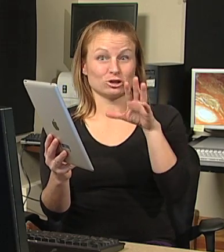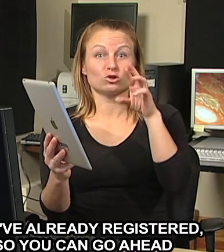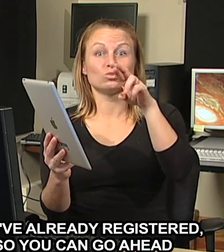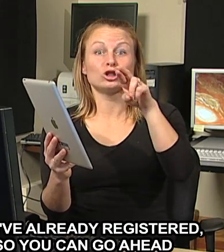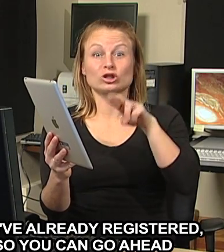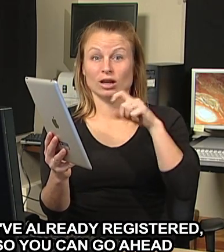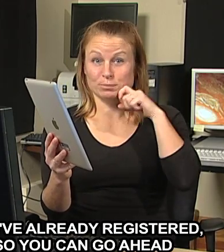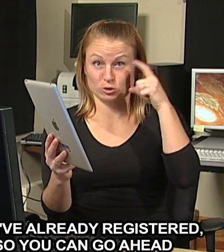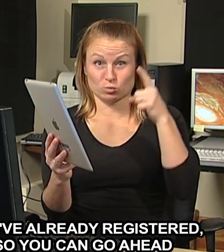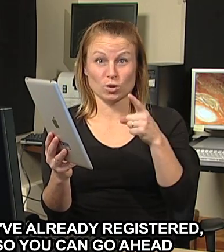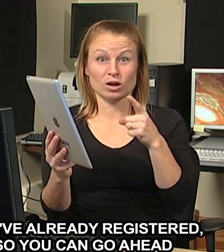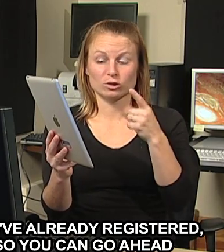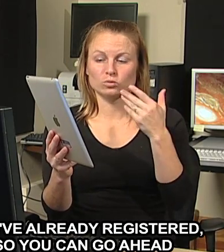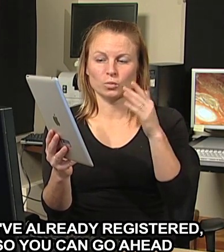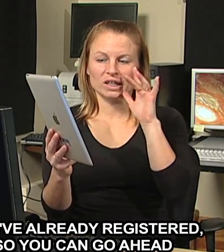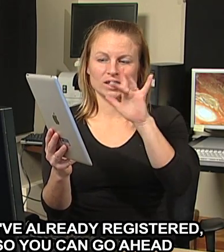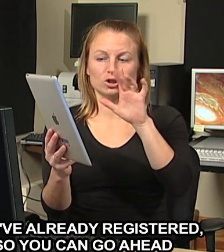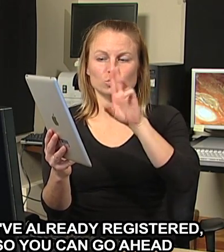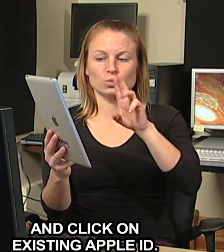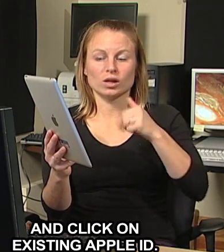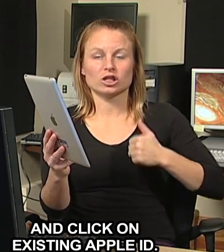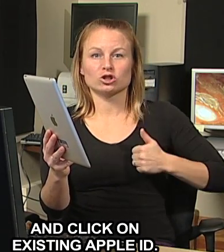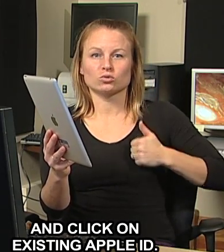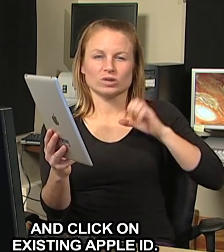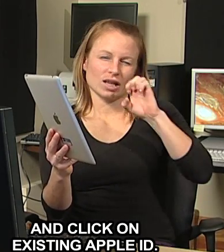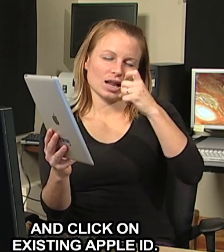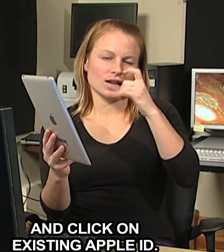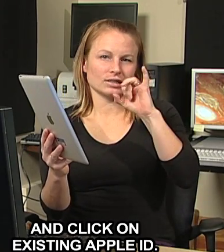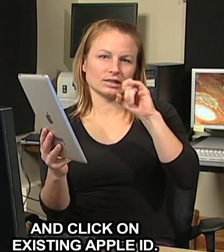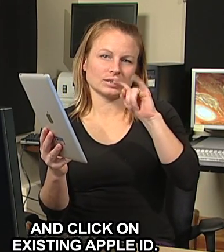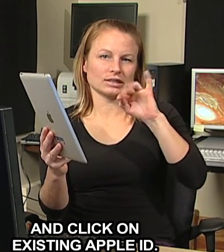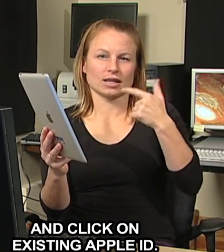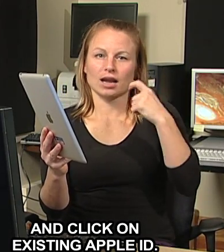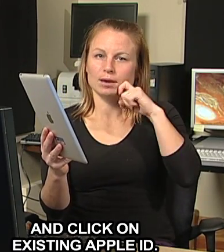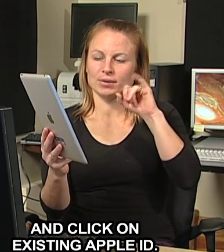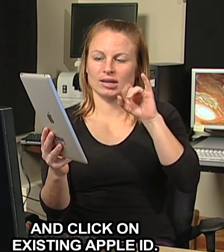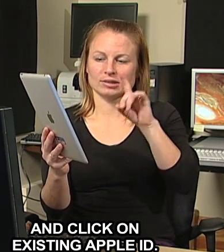You've already registered, you can go ahead and click on existing Apple ID.